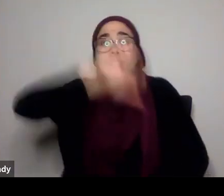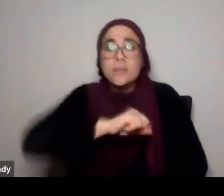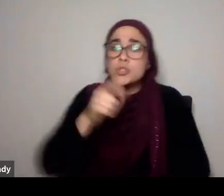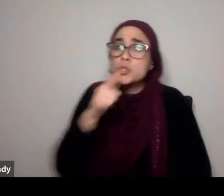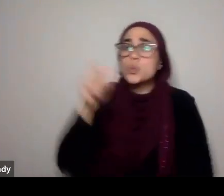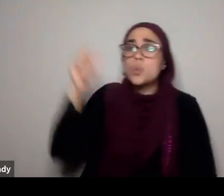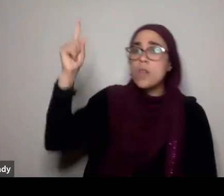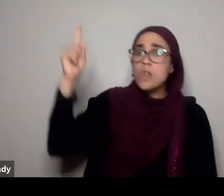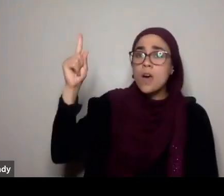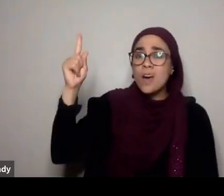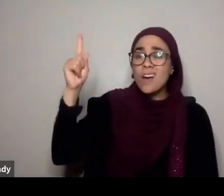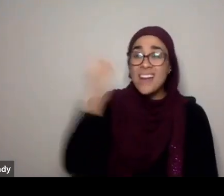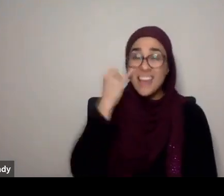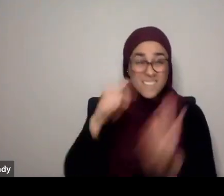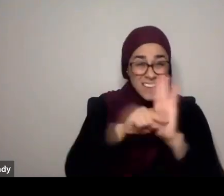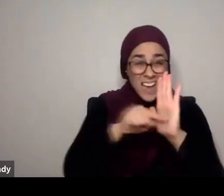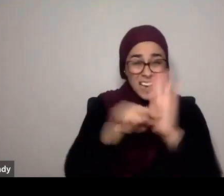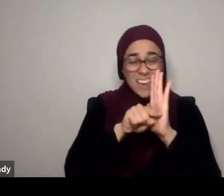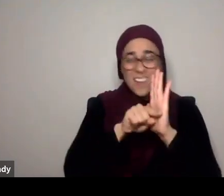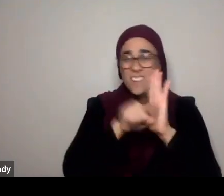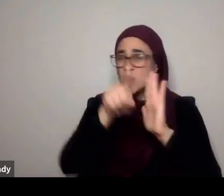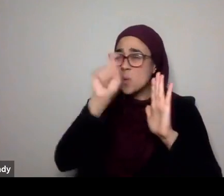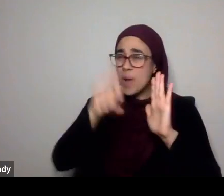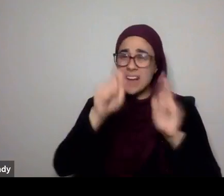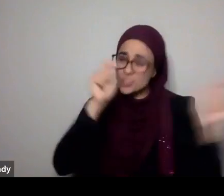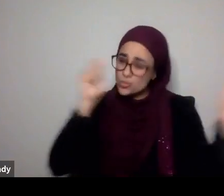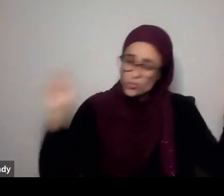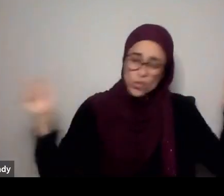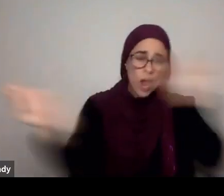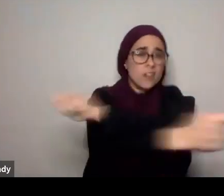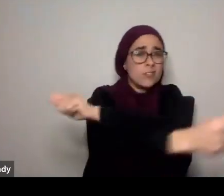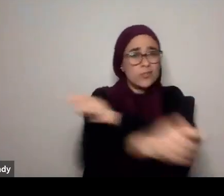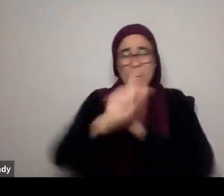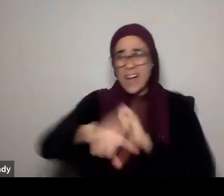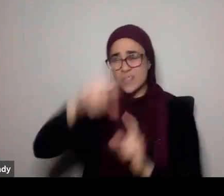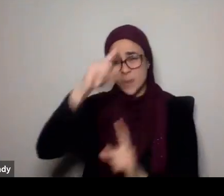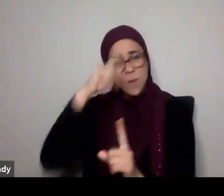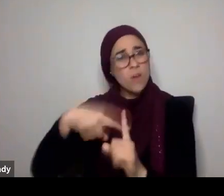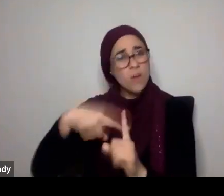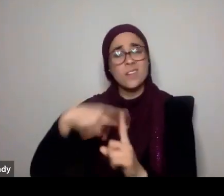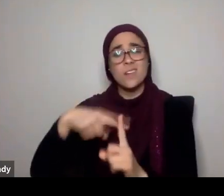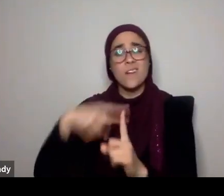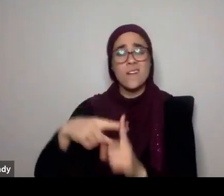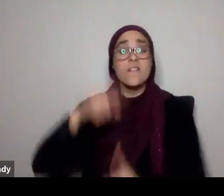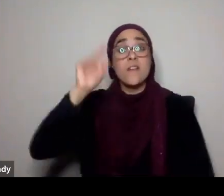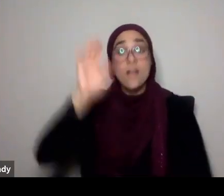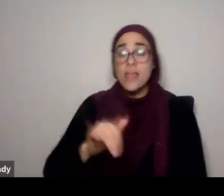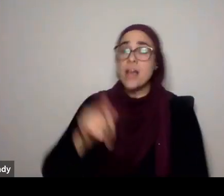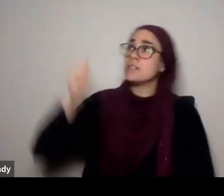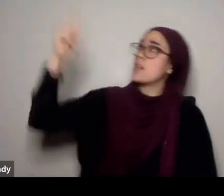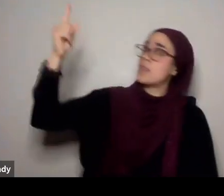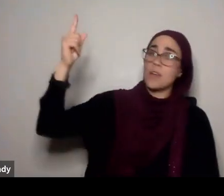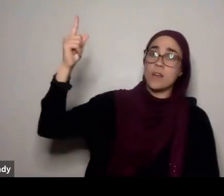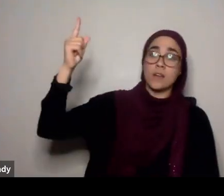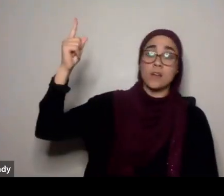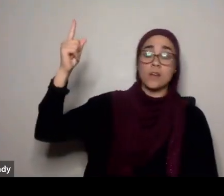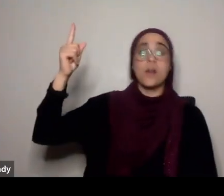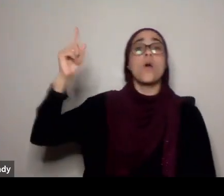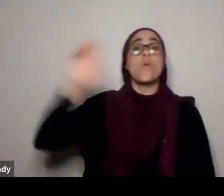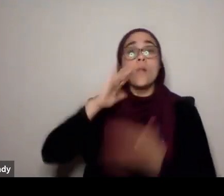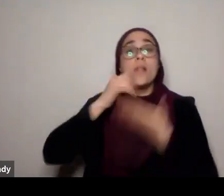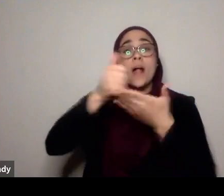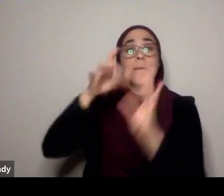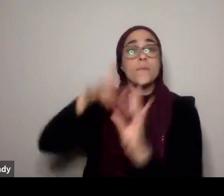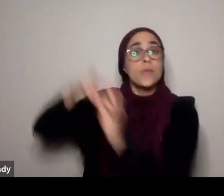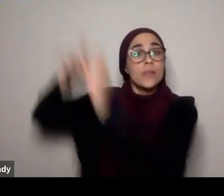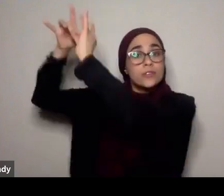Right? The thoughts that you attribute to this being. Through tasbih, that's what defines the relationship with Allah subhanahu wa ta'ala. And that's what brings everything else. So